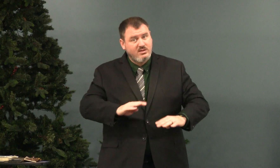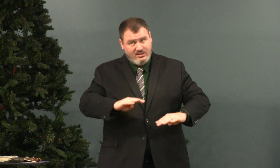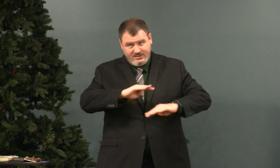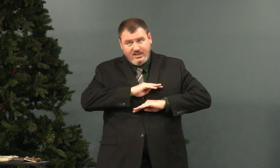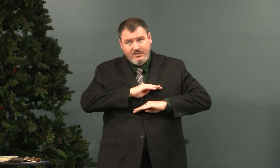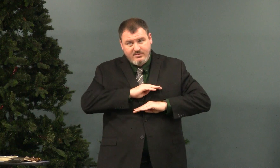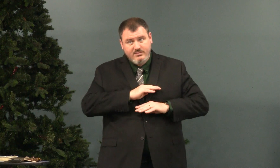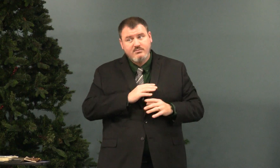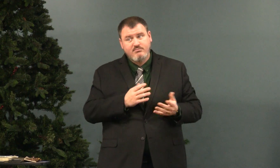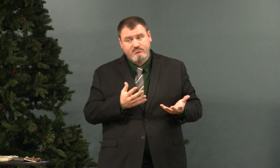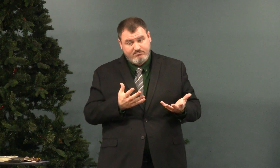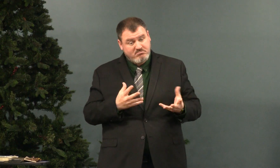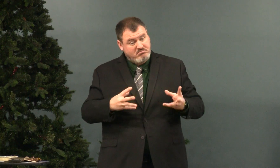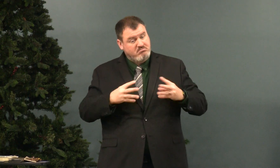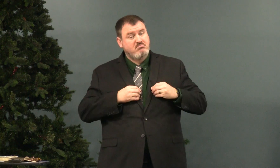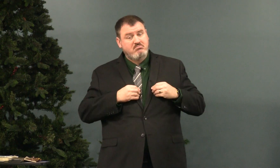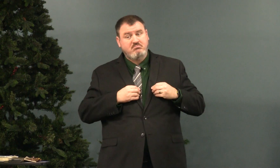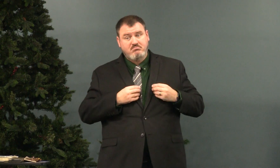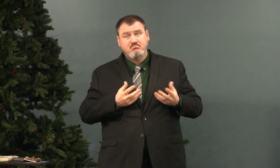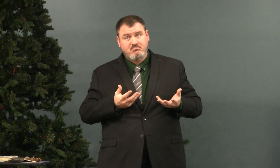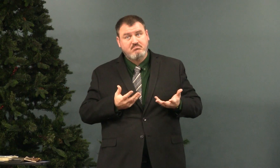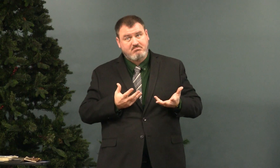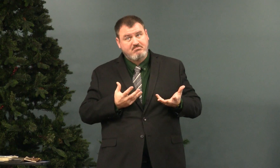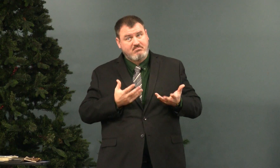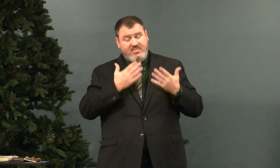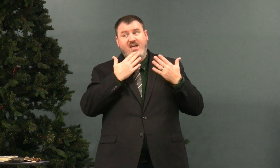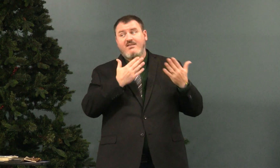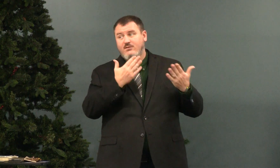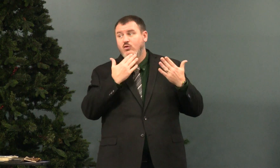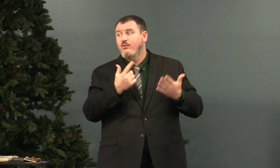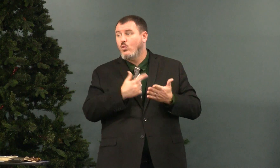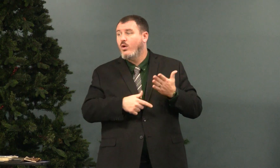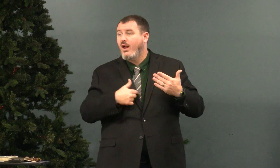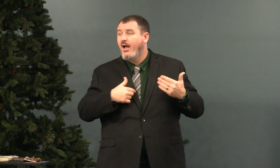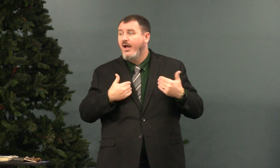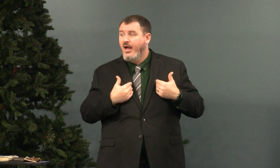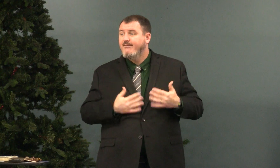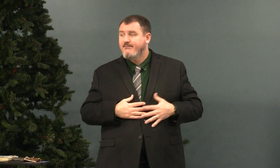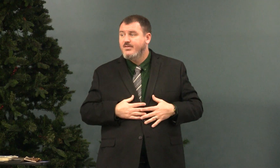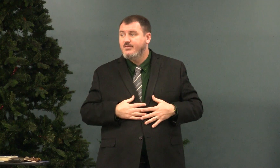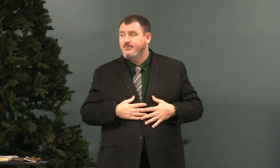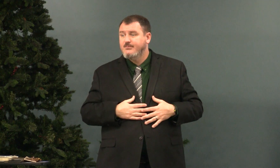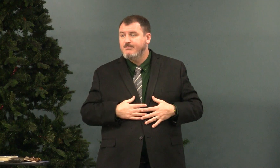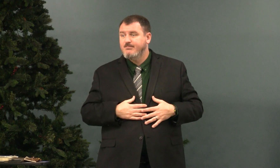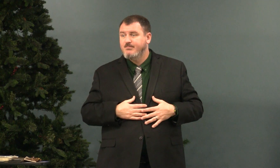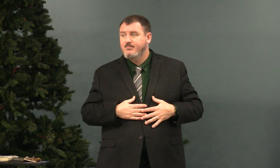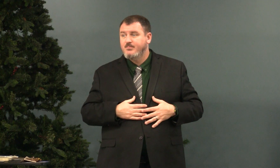Don't covet. Be content. Accept what you have and thank God for what you have. love.